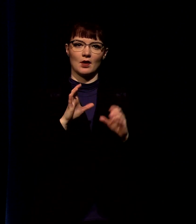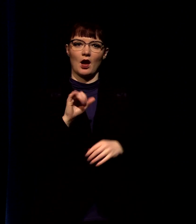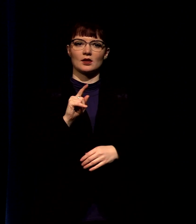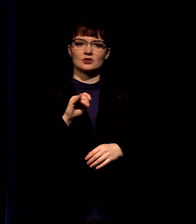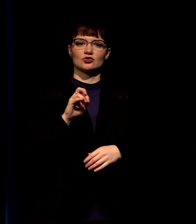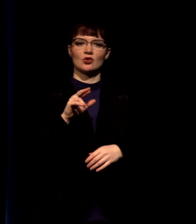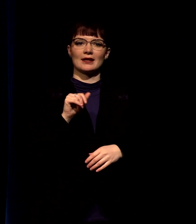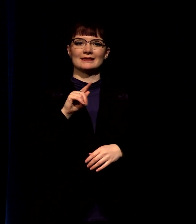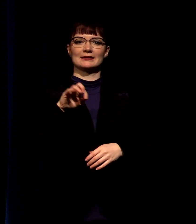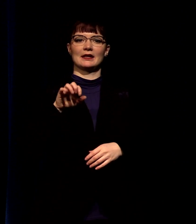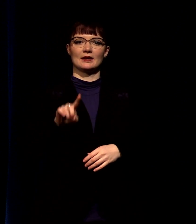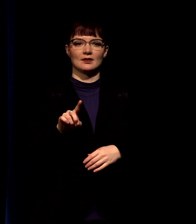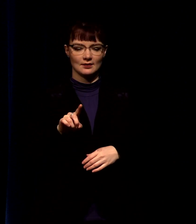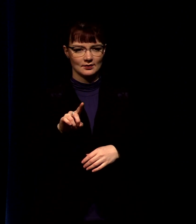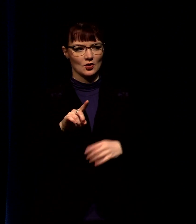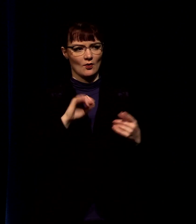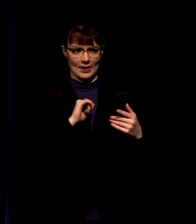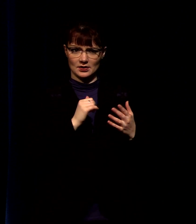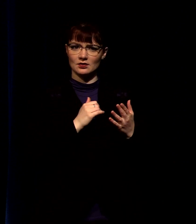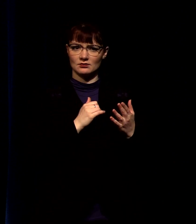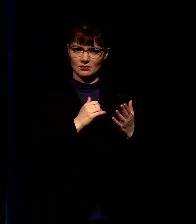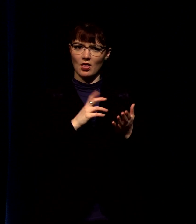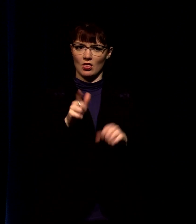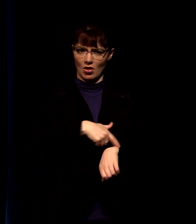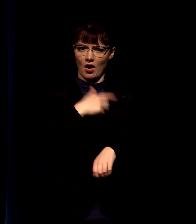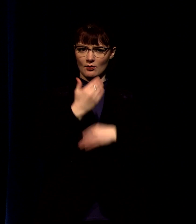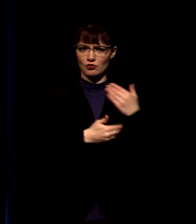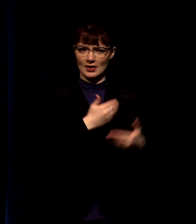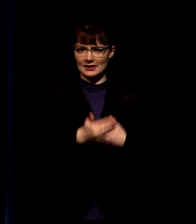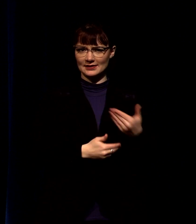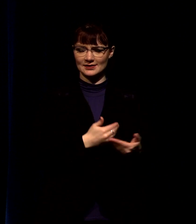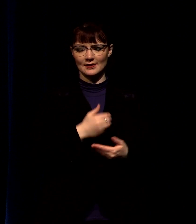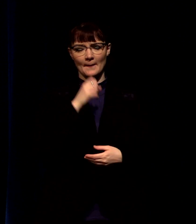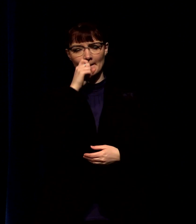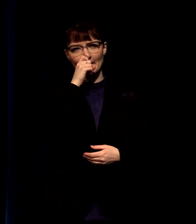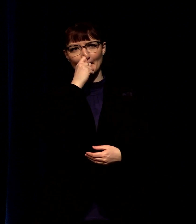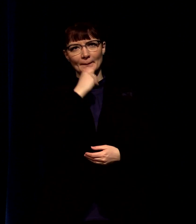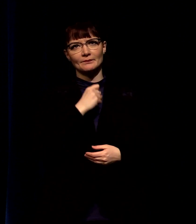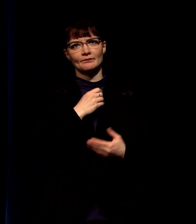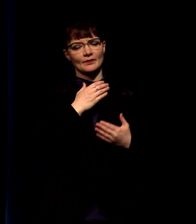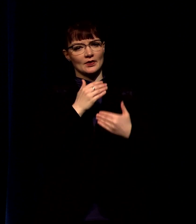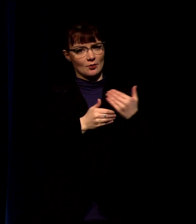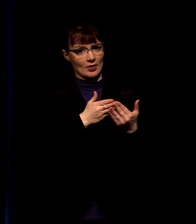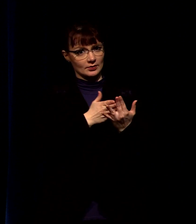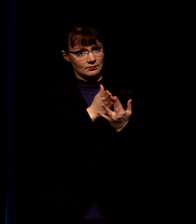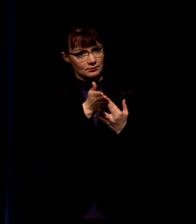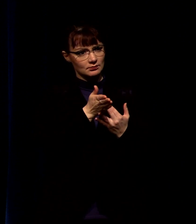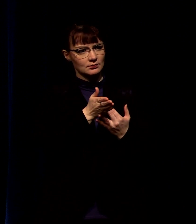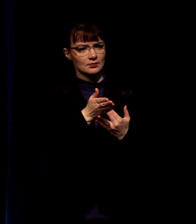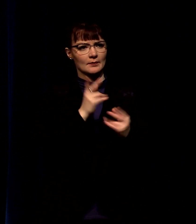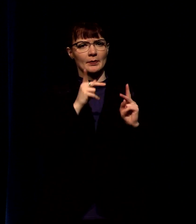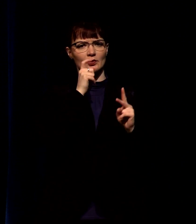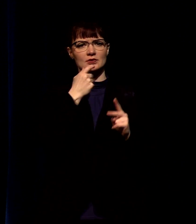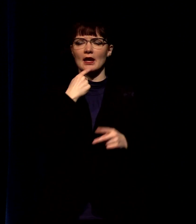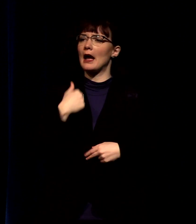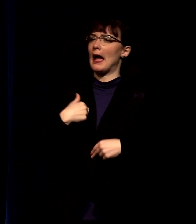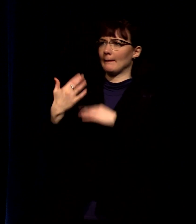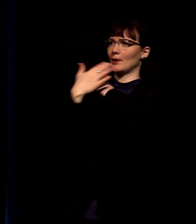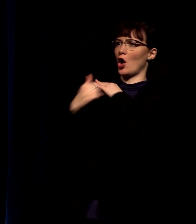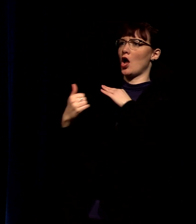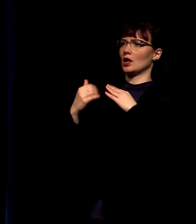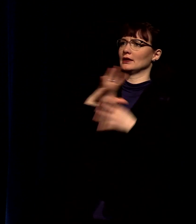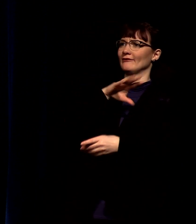body believers that's a pretty thorough process and the reason that is is because not everyone who says that they are called